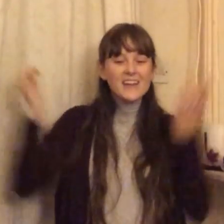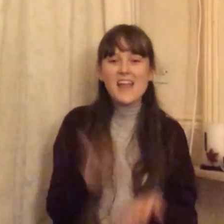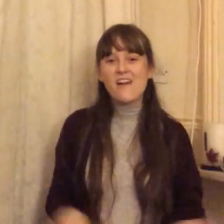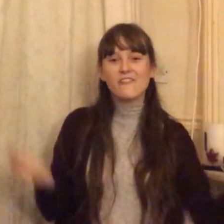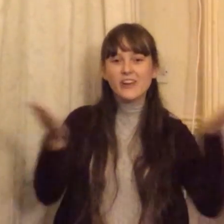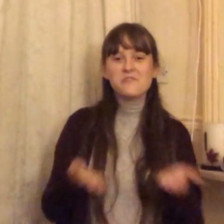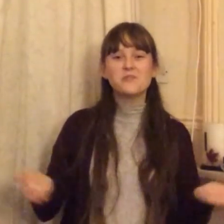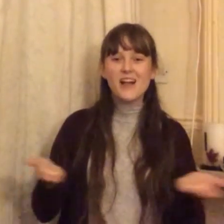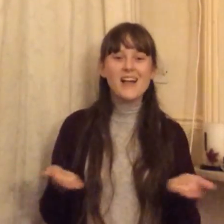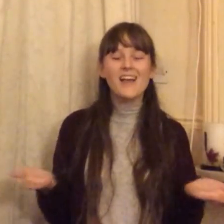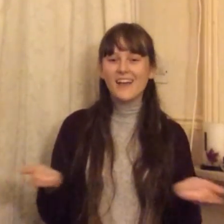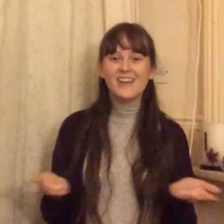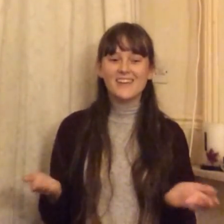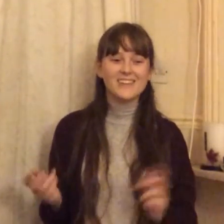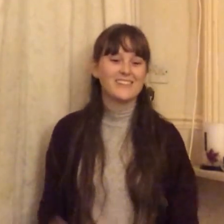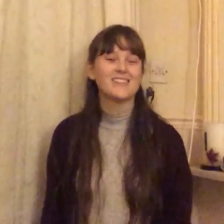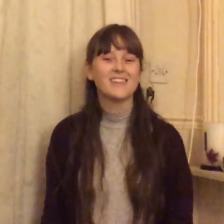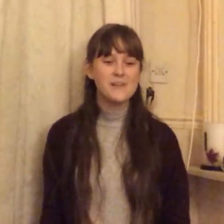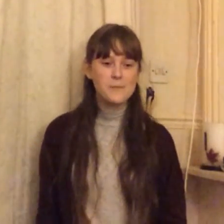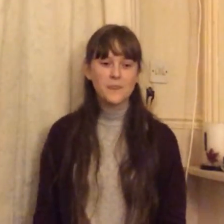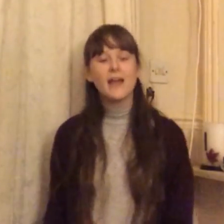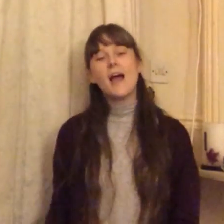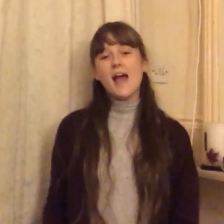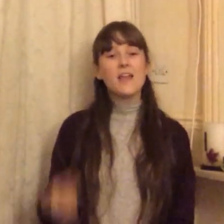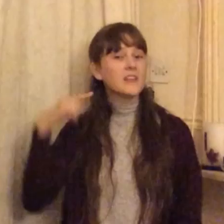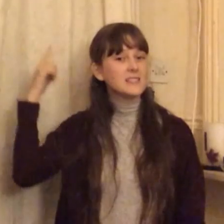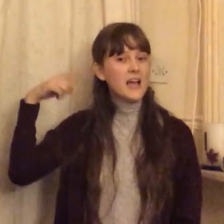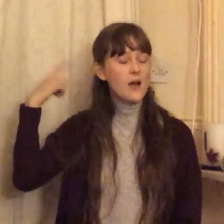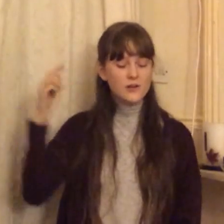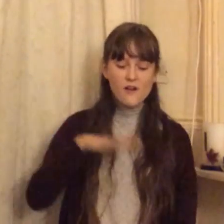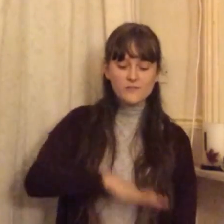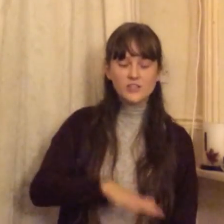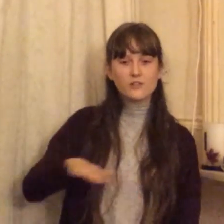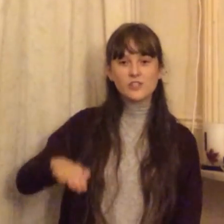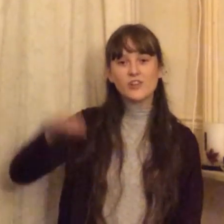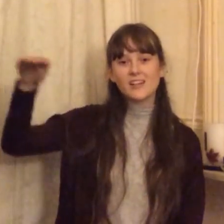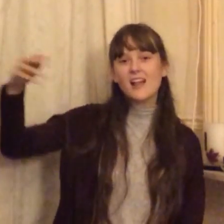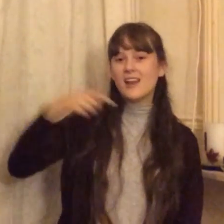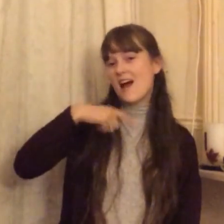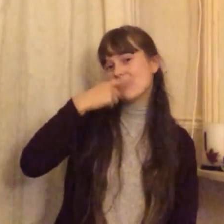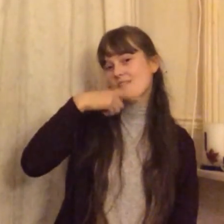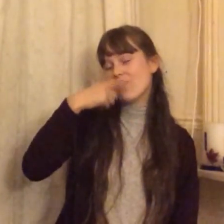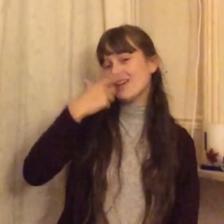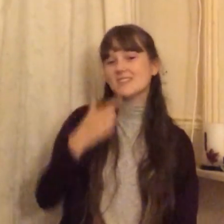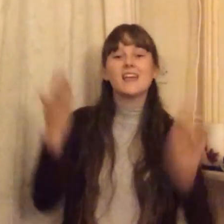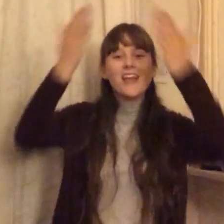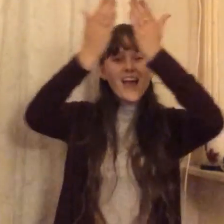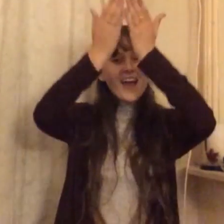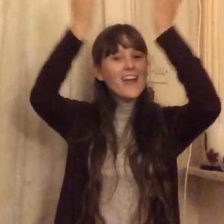Every morning And I saw the children The laughter fills the air